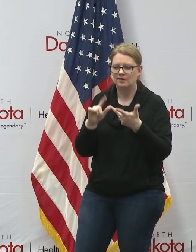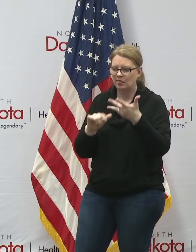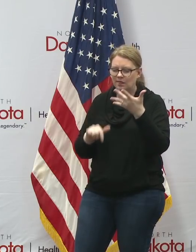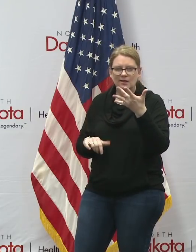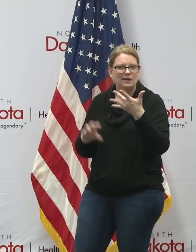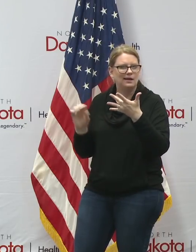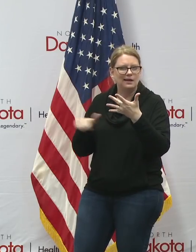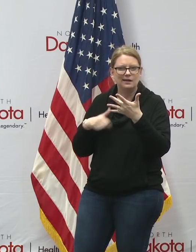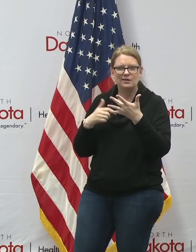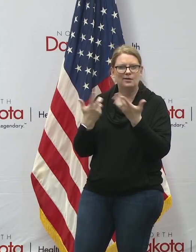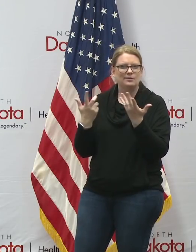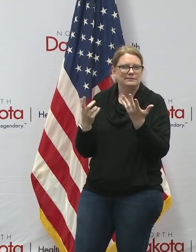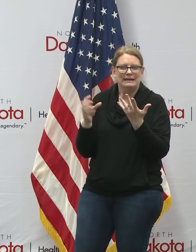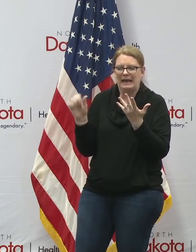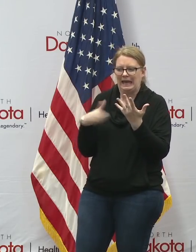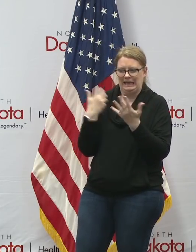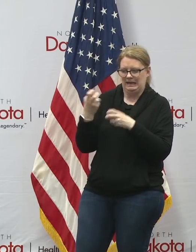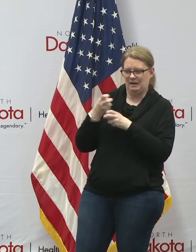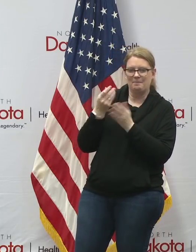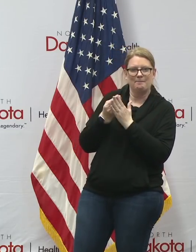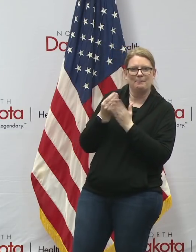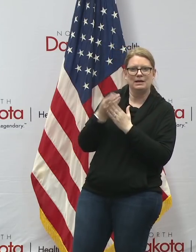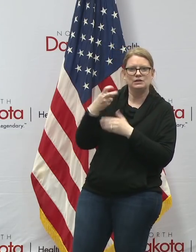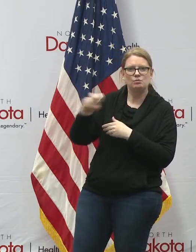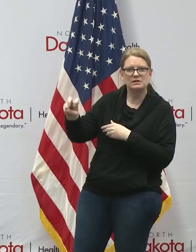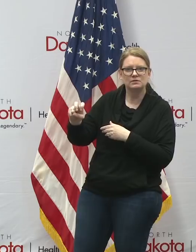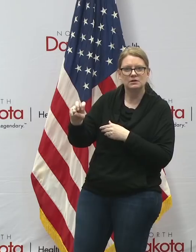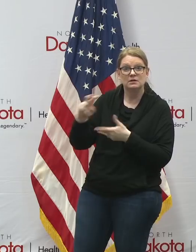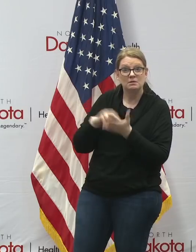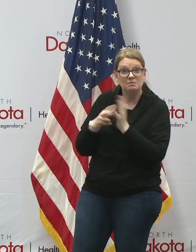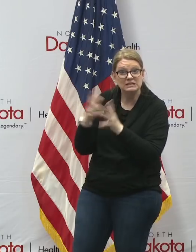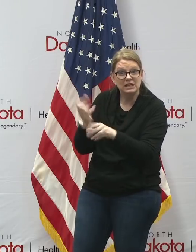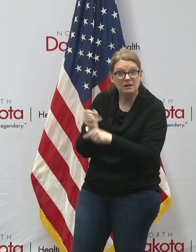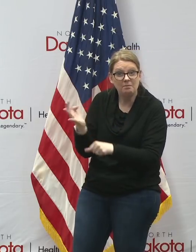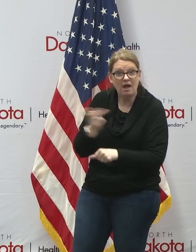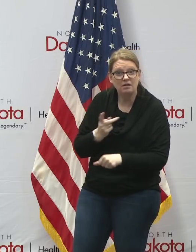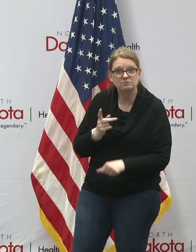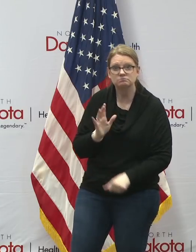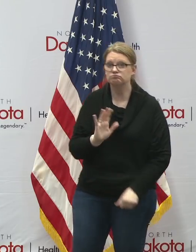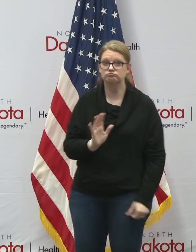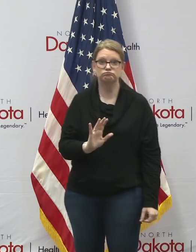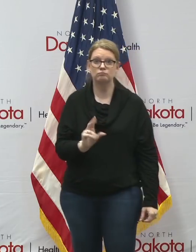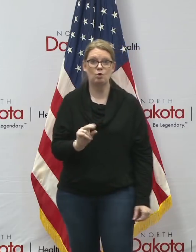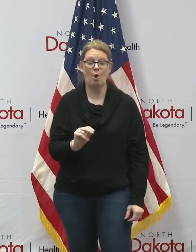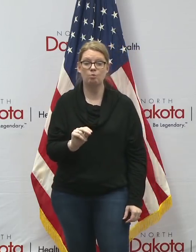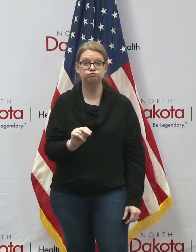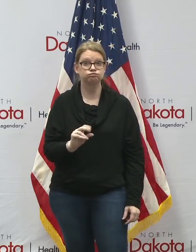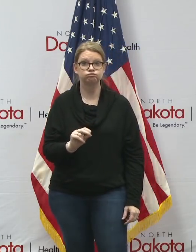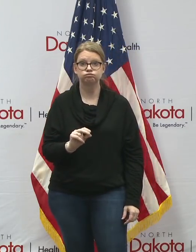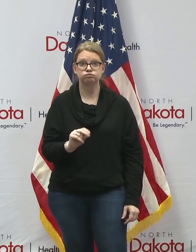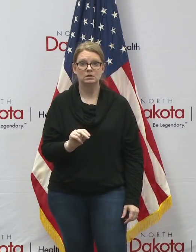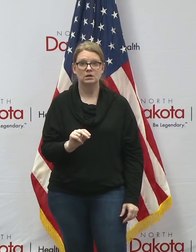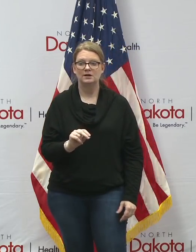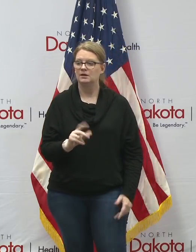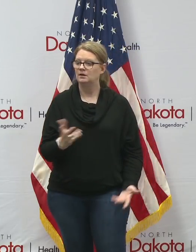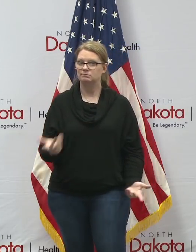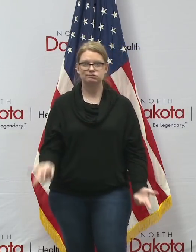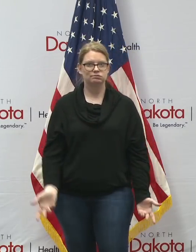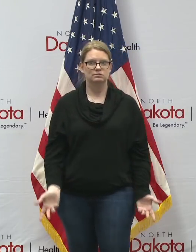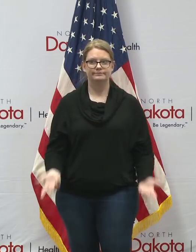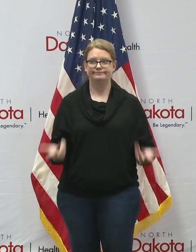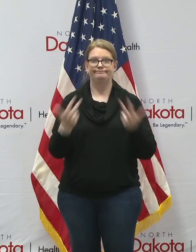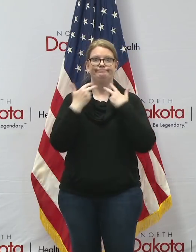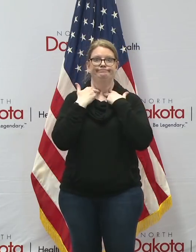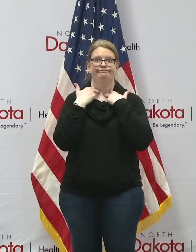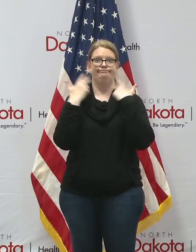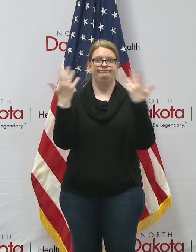technology uh transfer we can't get it back the only thing that we can do is help to get the message out and i want to